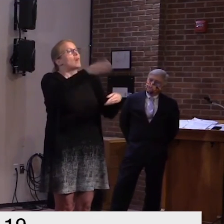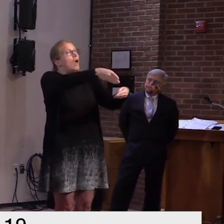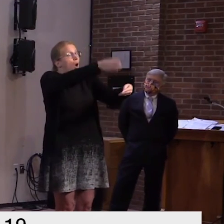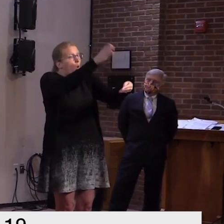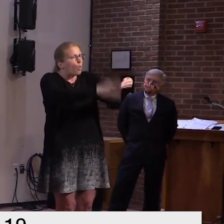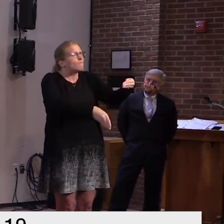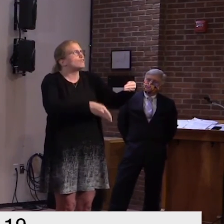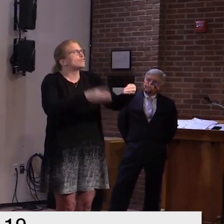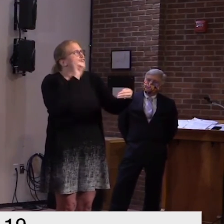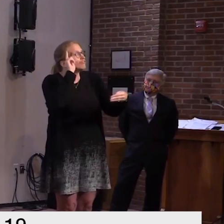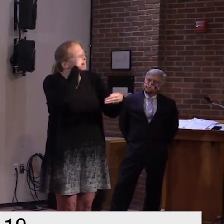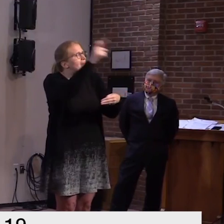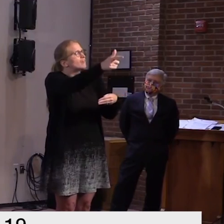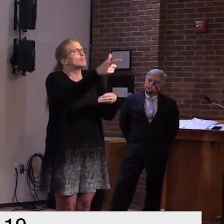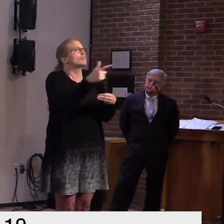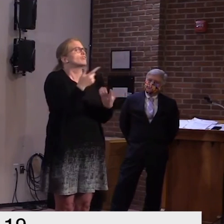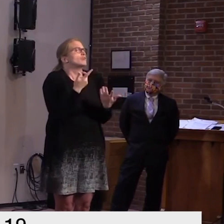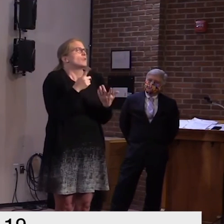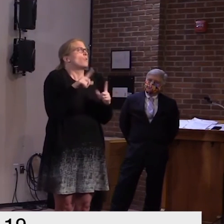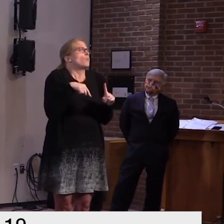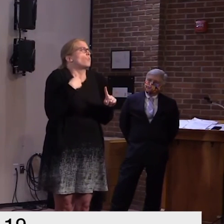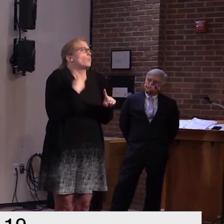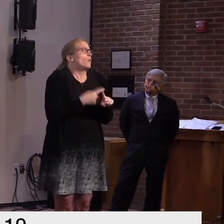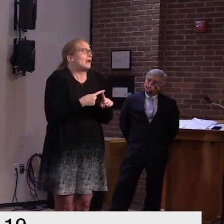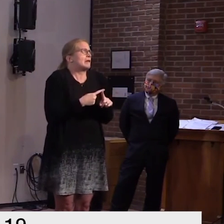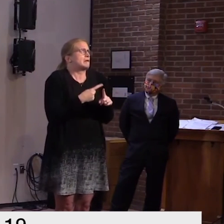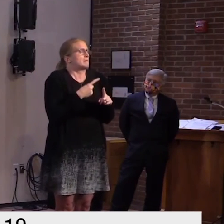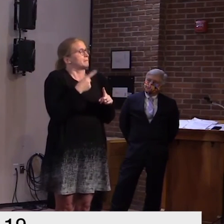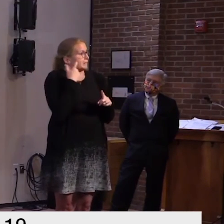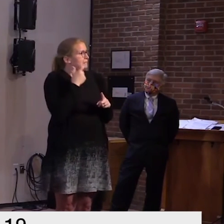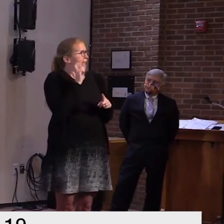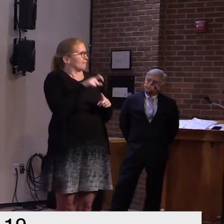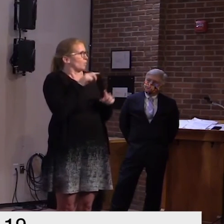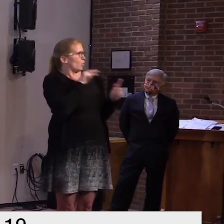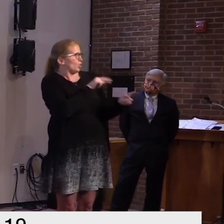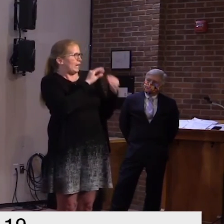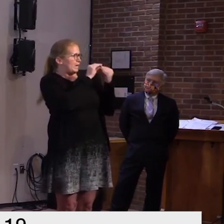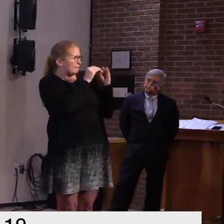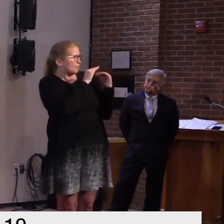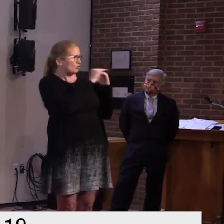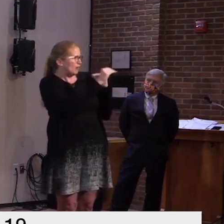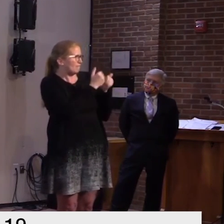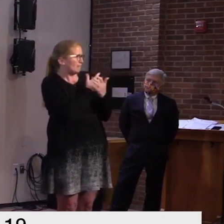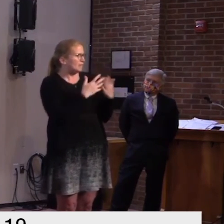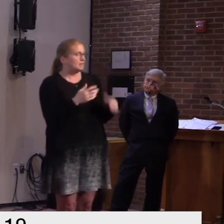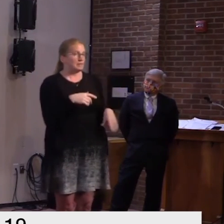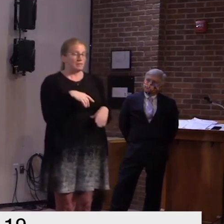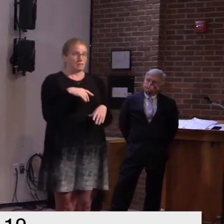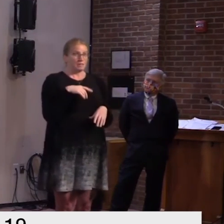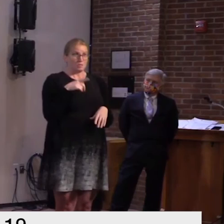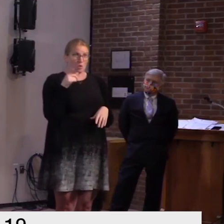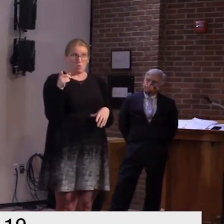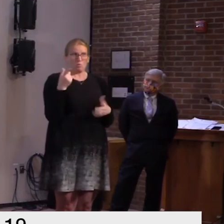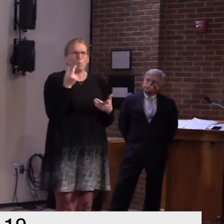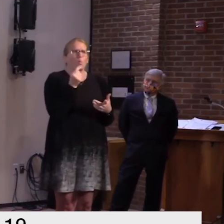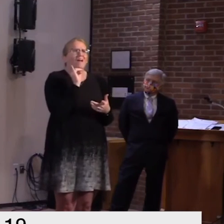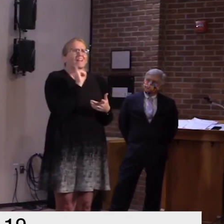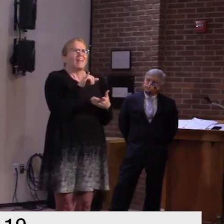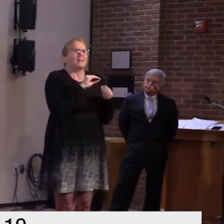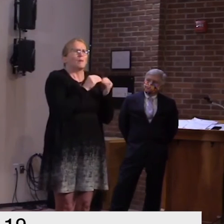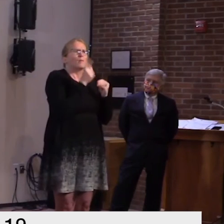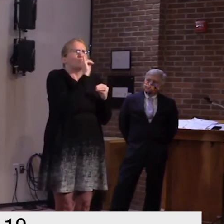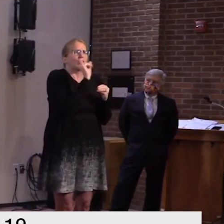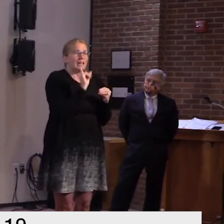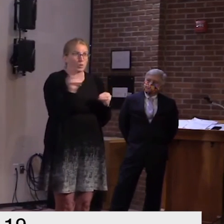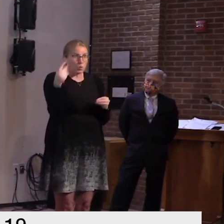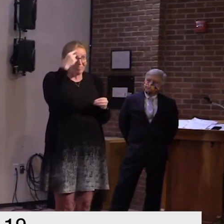think the state of emergency will be over by labor day well first of all i certainly hope the state of emergency is